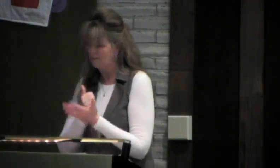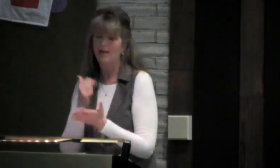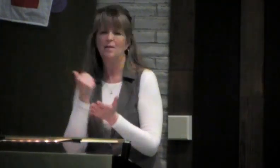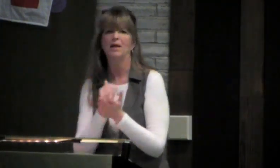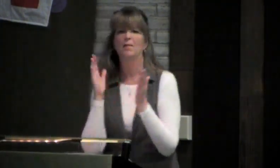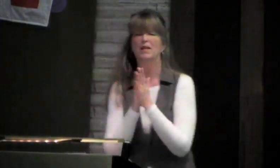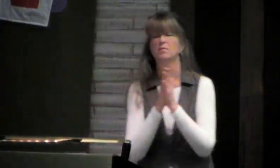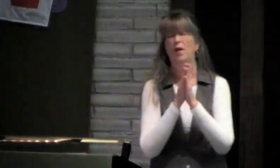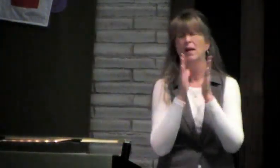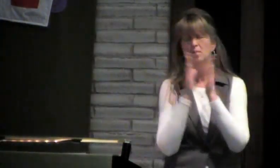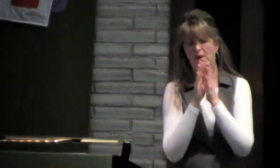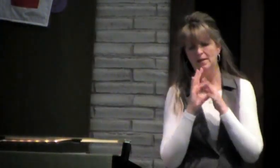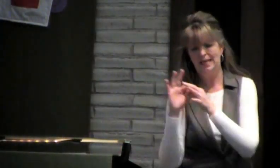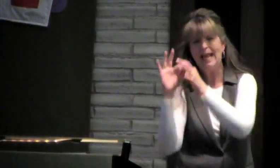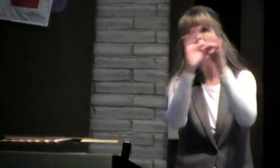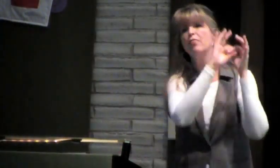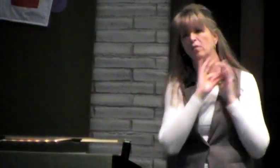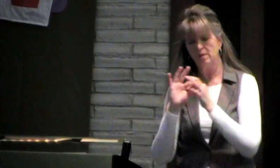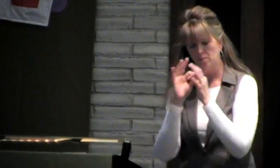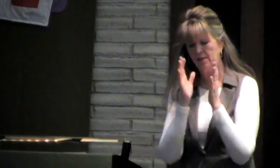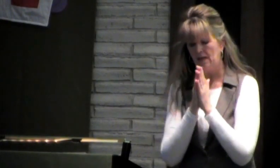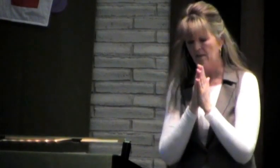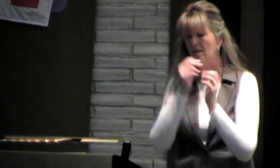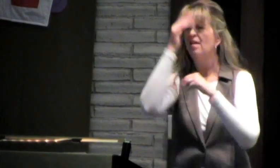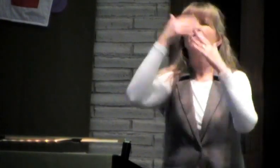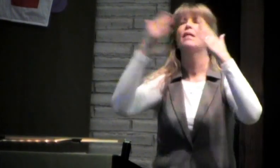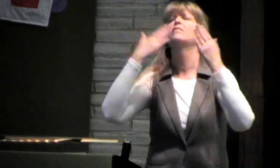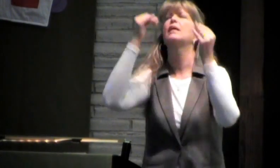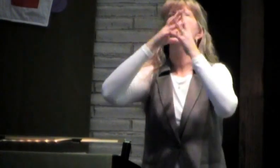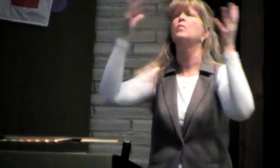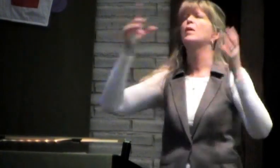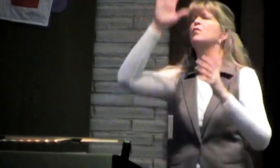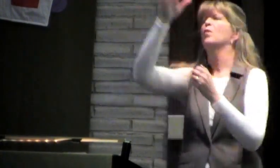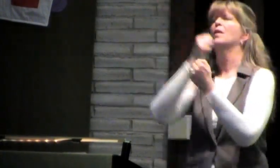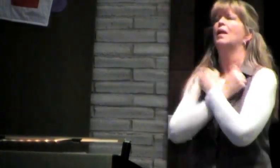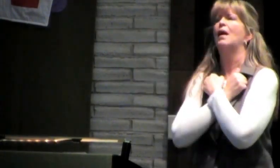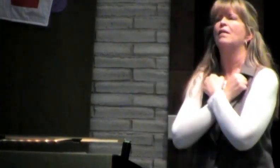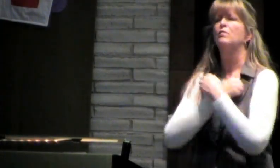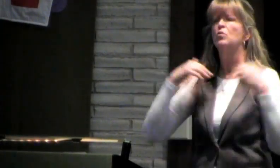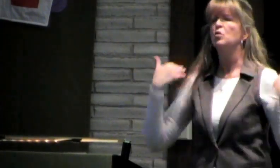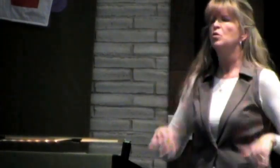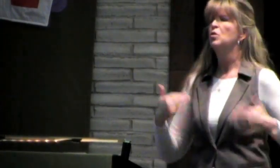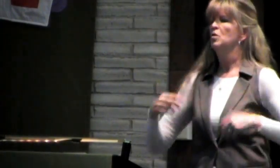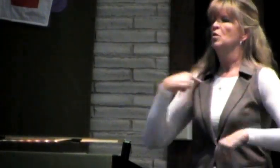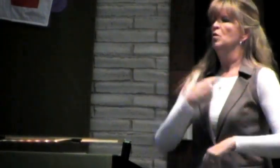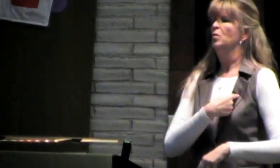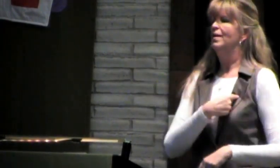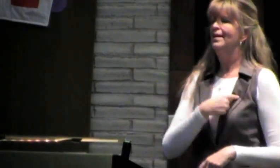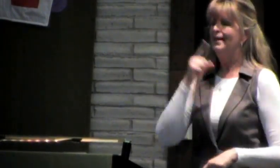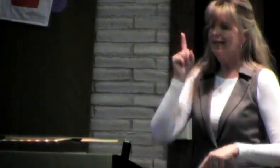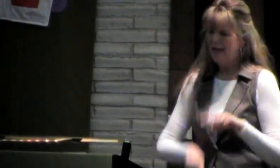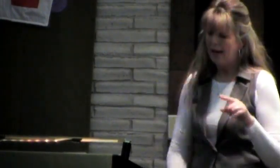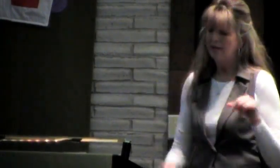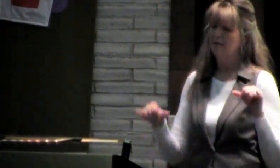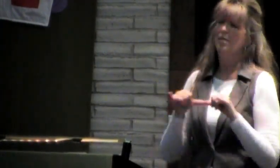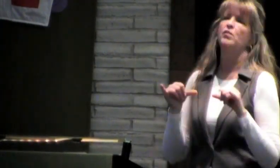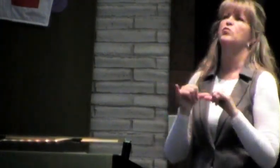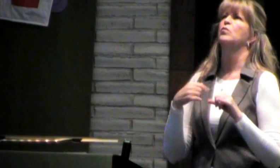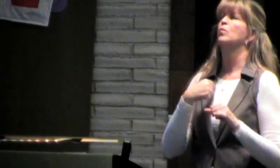Amen and amen. So let's pray together now. Heavenly Father thank you so much for your love. We